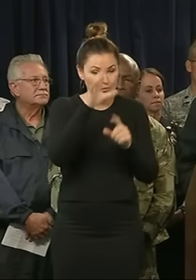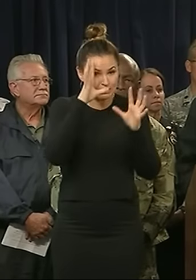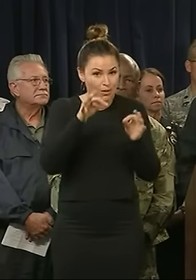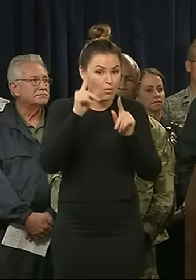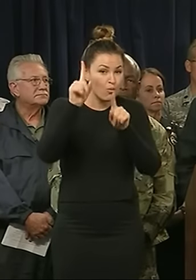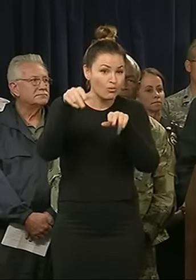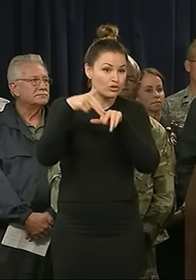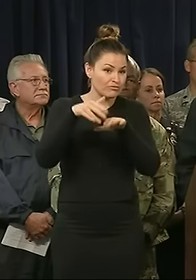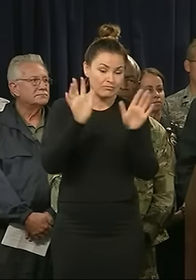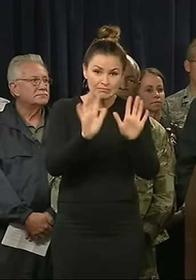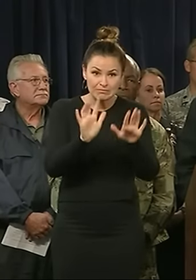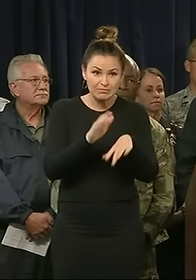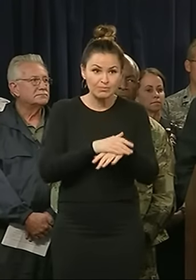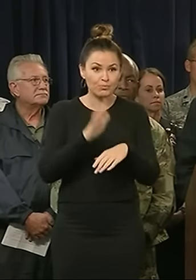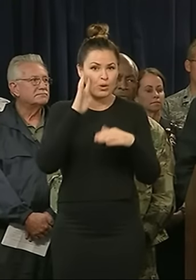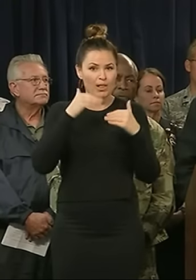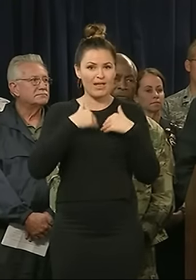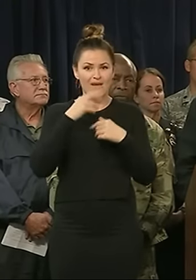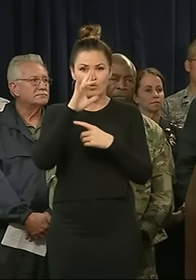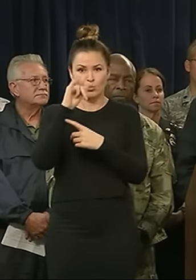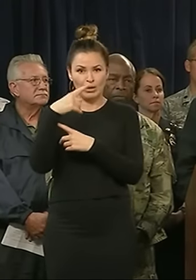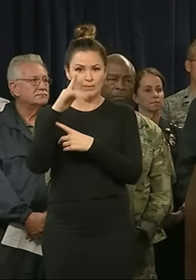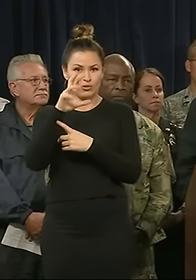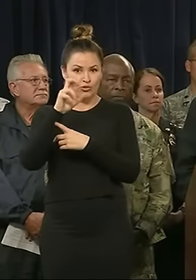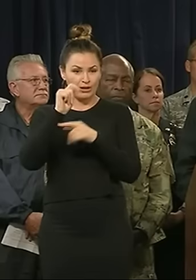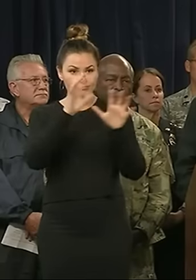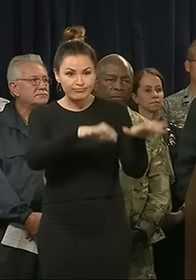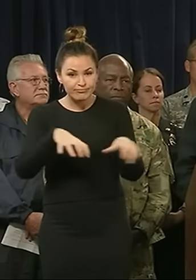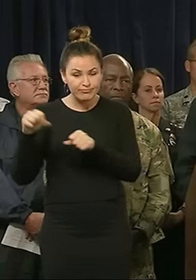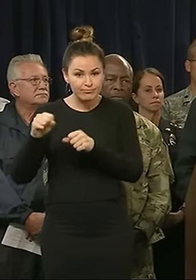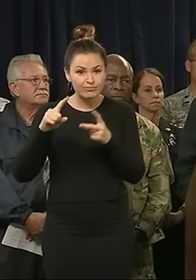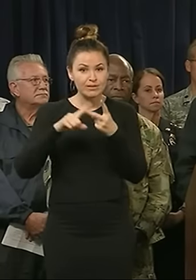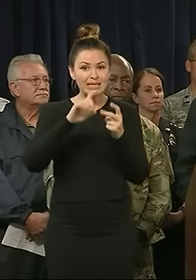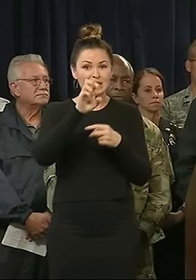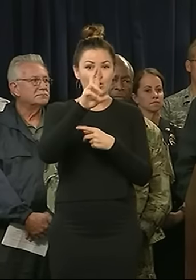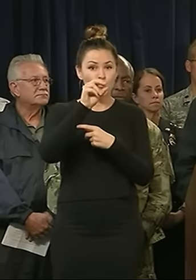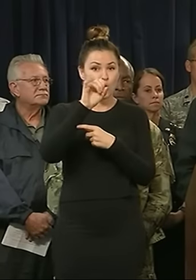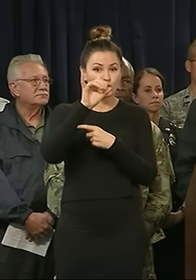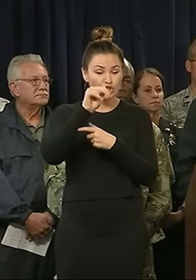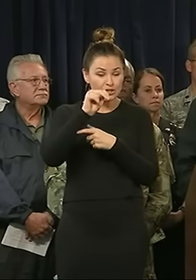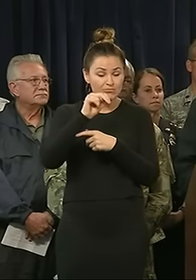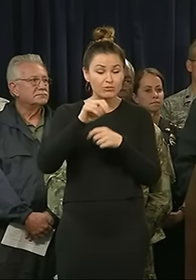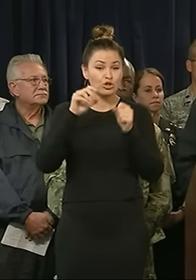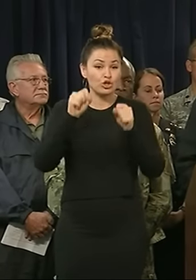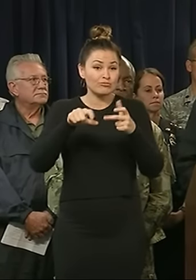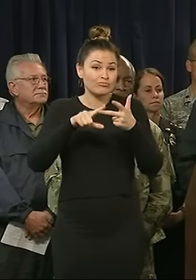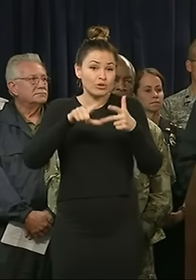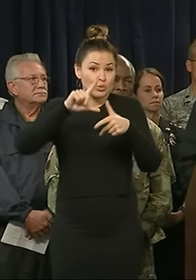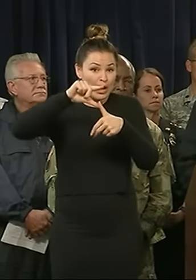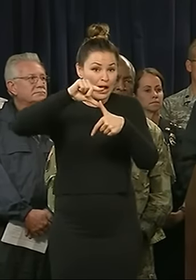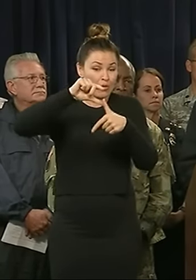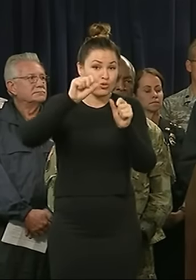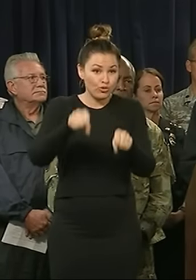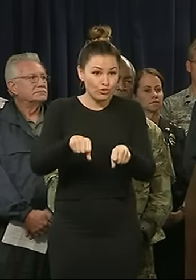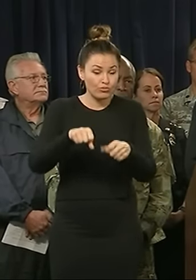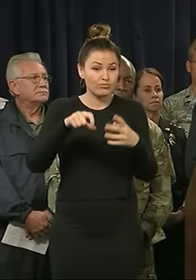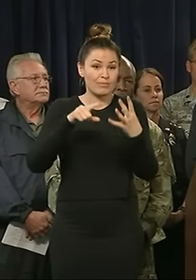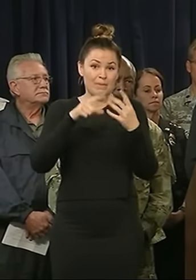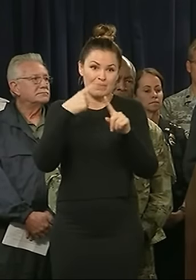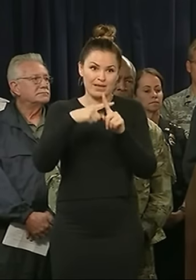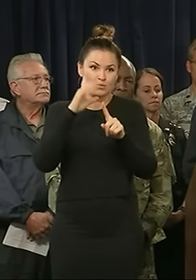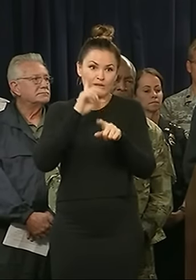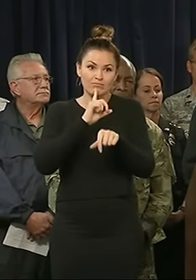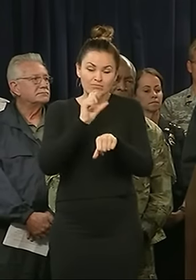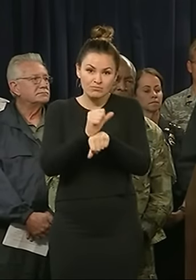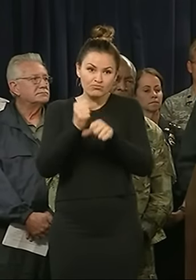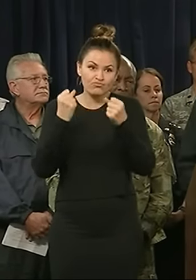We're going to have rip currents. We're going to have beach erosion. We have the chance for tornadoes and we're going to have hurricane force winds.